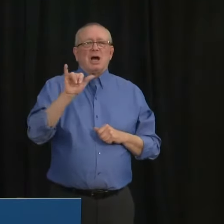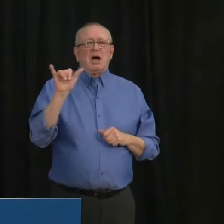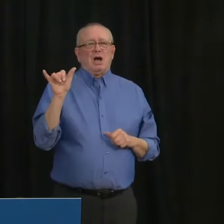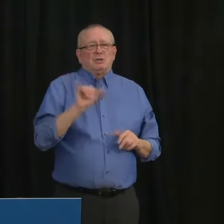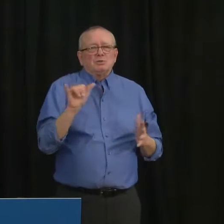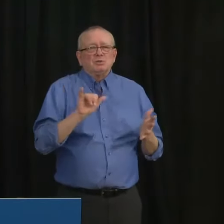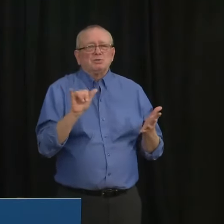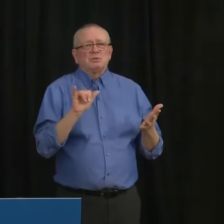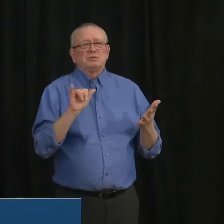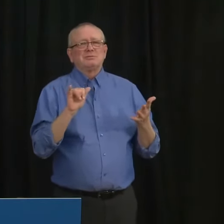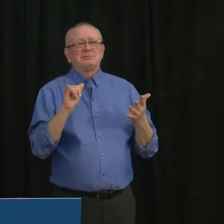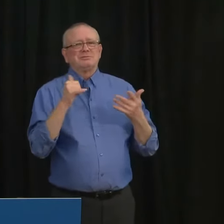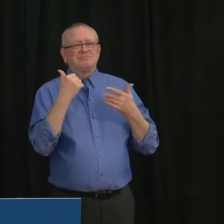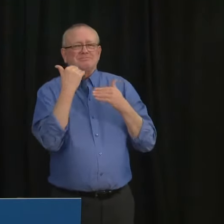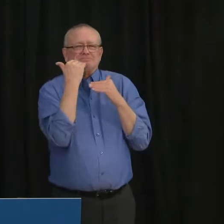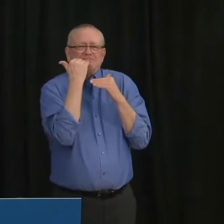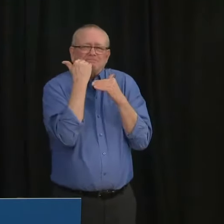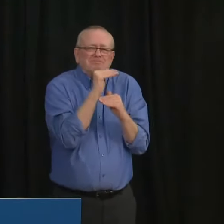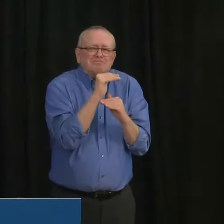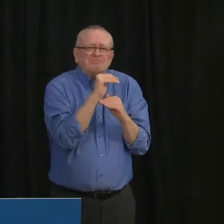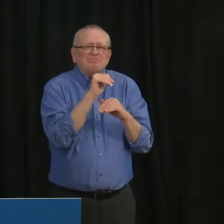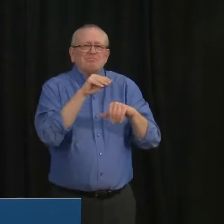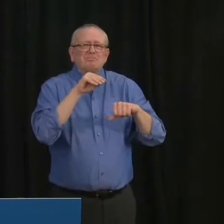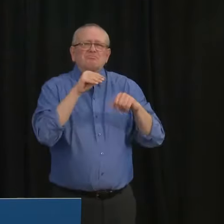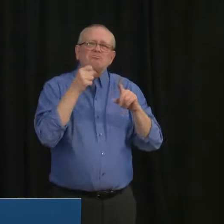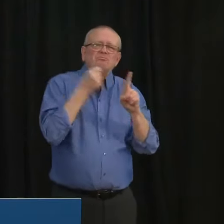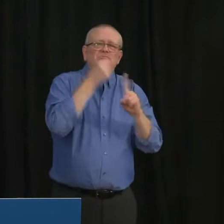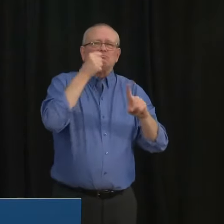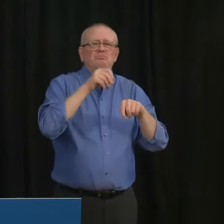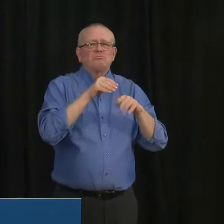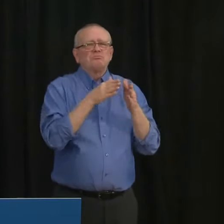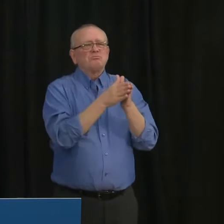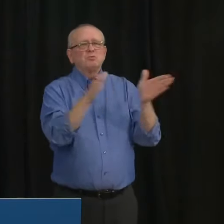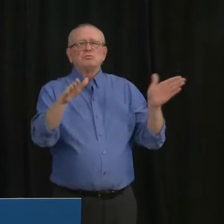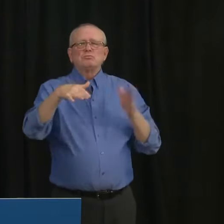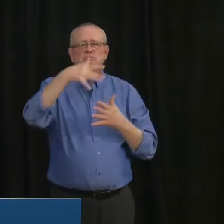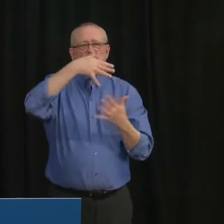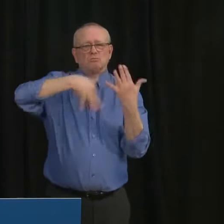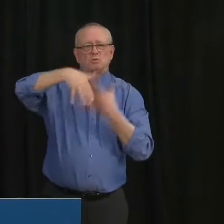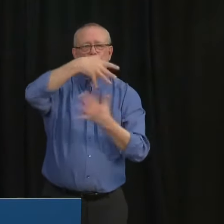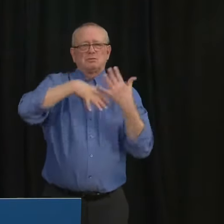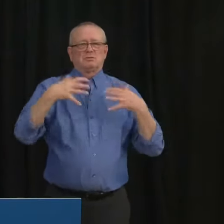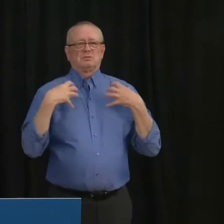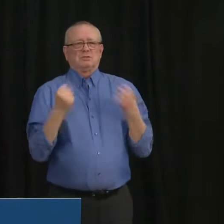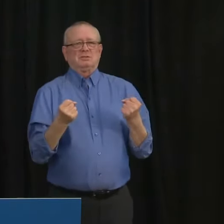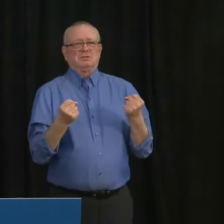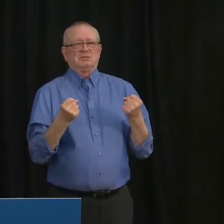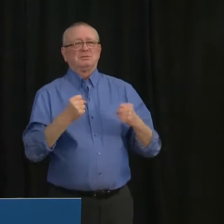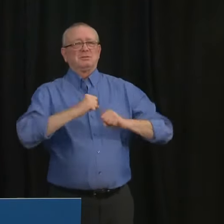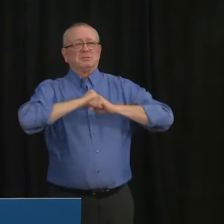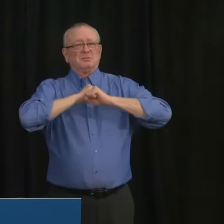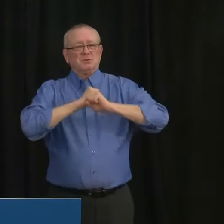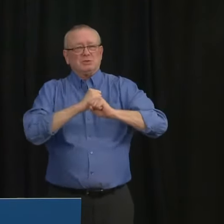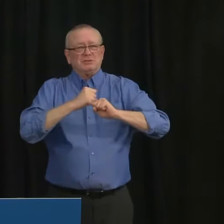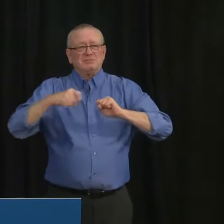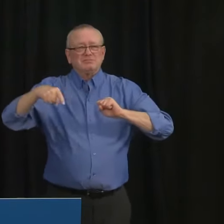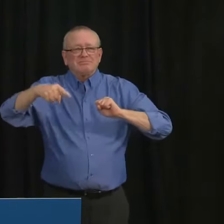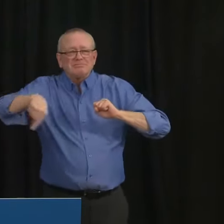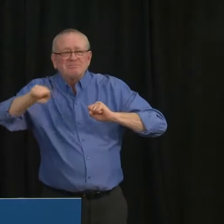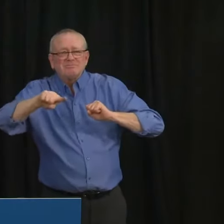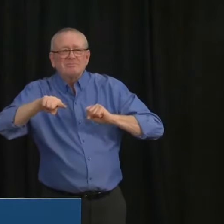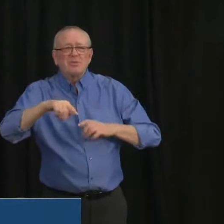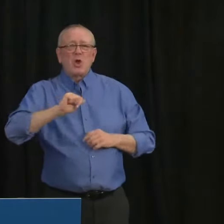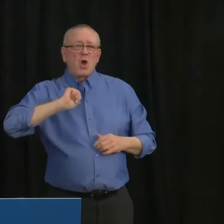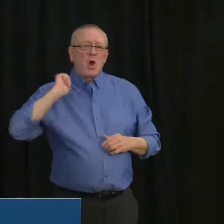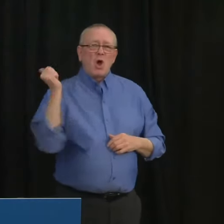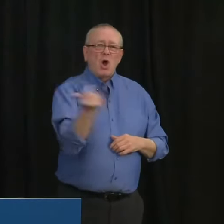health health but we to protect the vulnerable we all have to do our part in limiting community